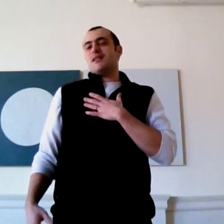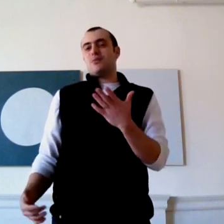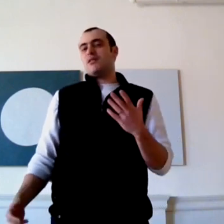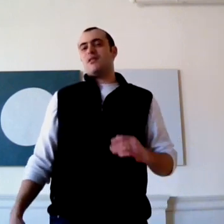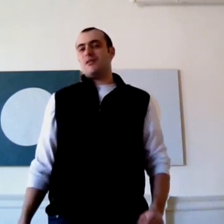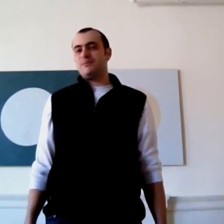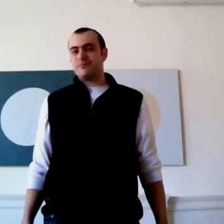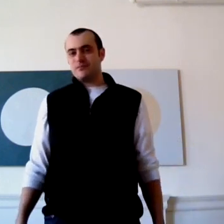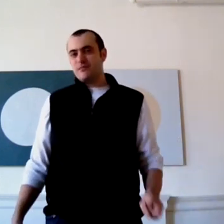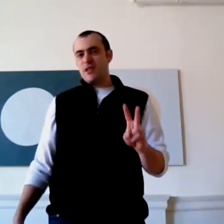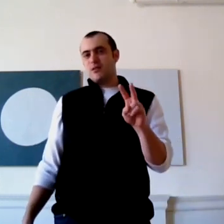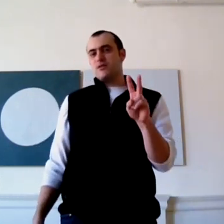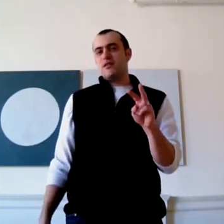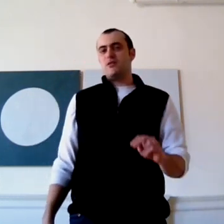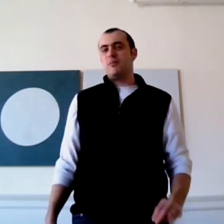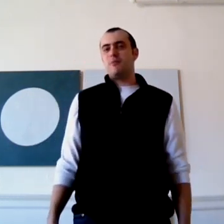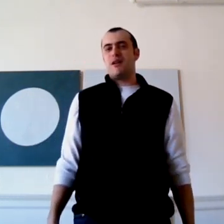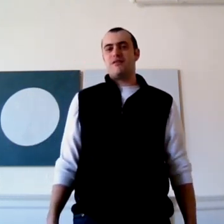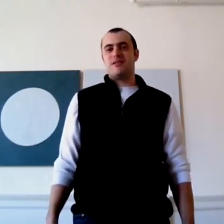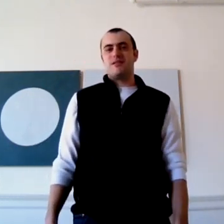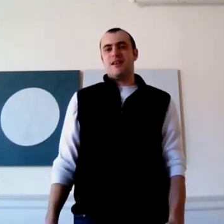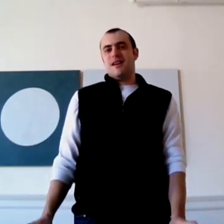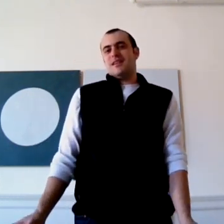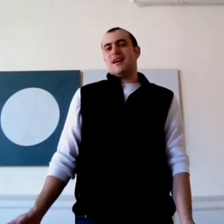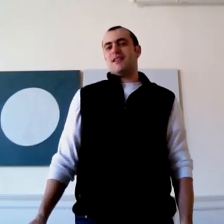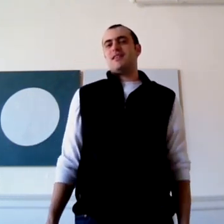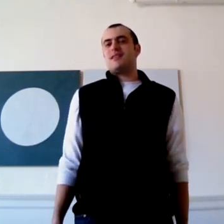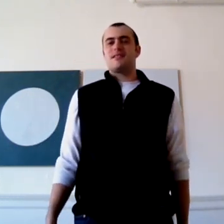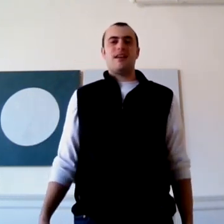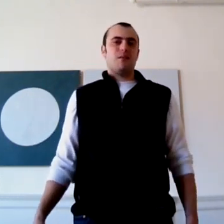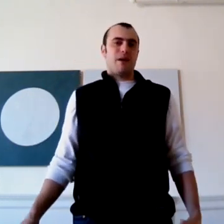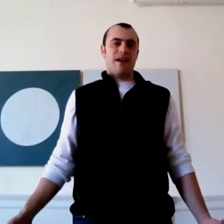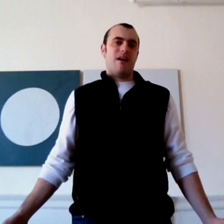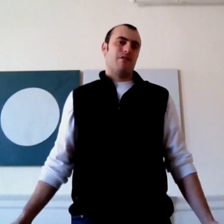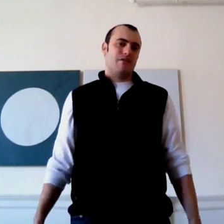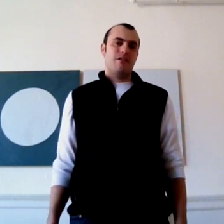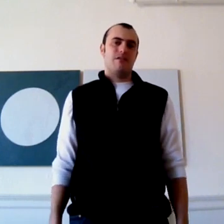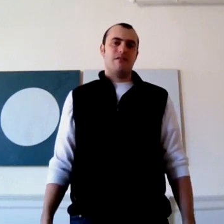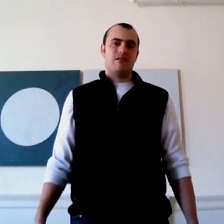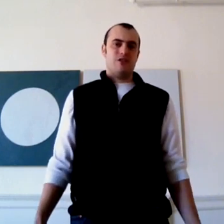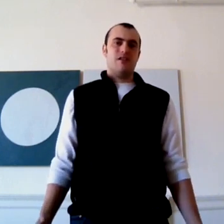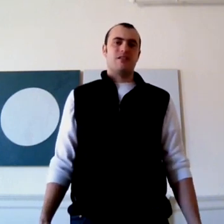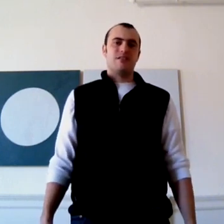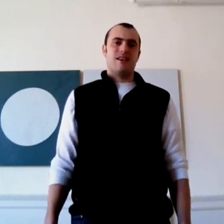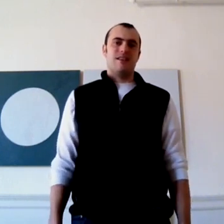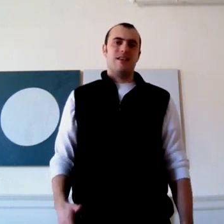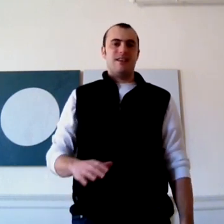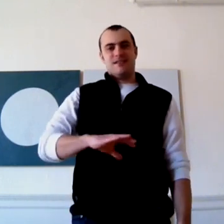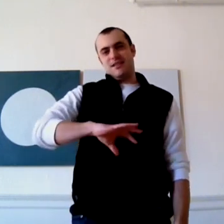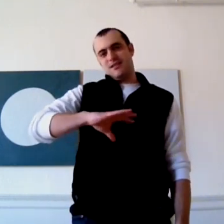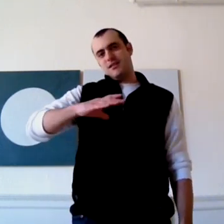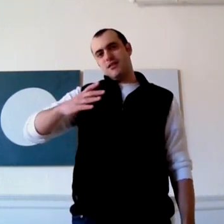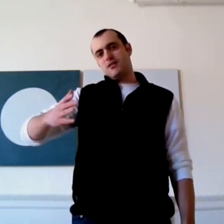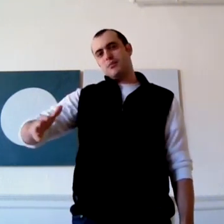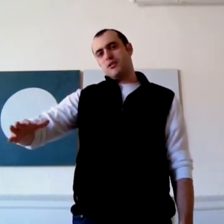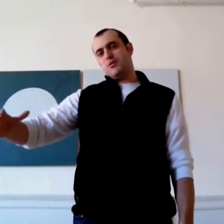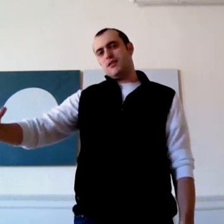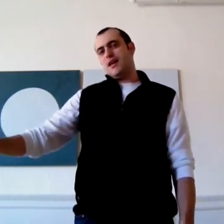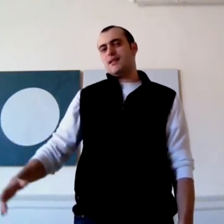that's one of the, those are the two big benefits. And kind of the exciting payoff of this Qigong set is that it starts to put you into that